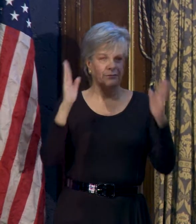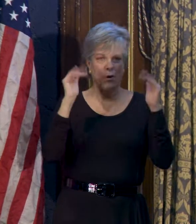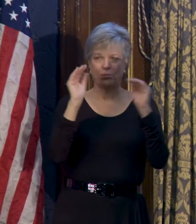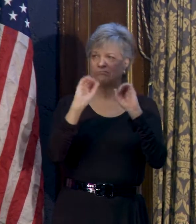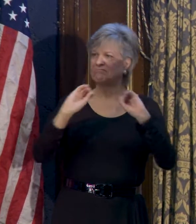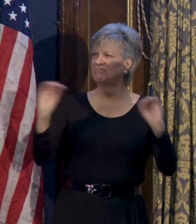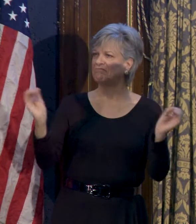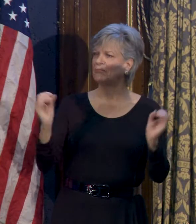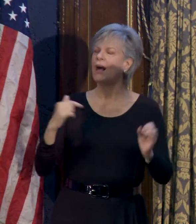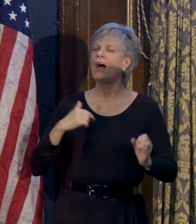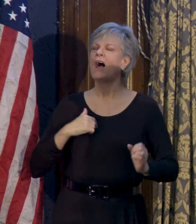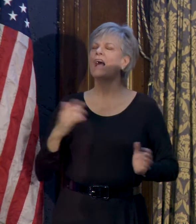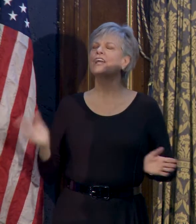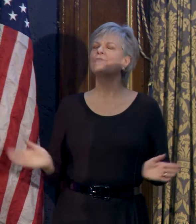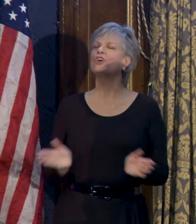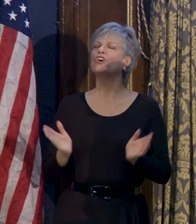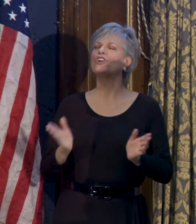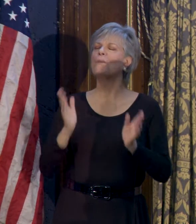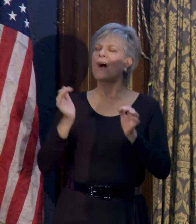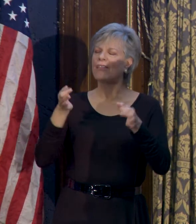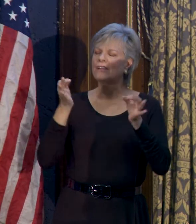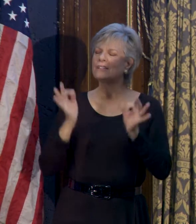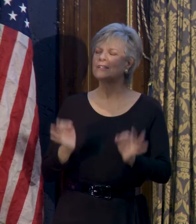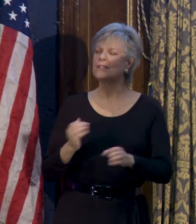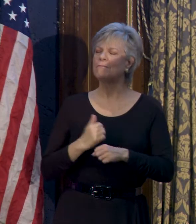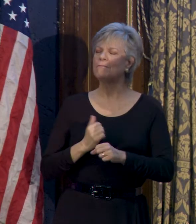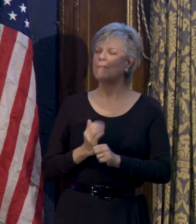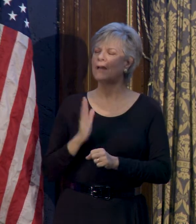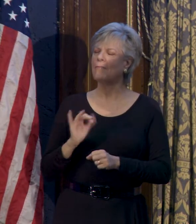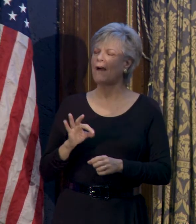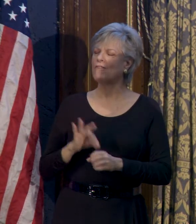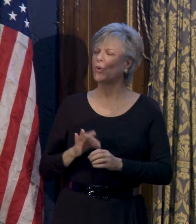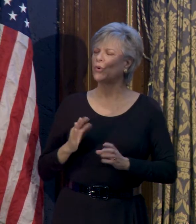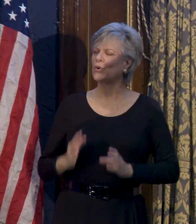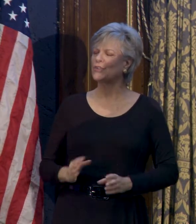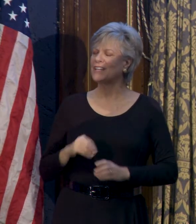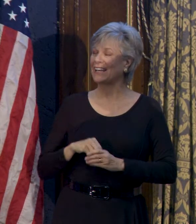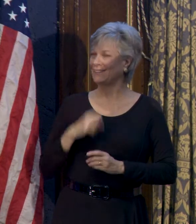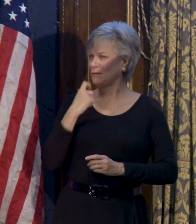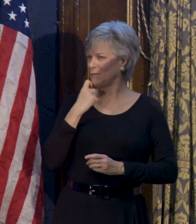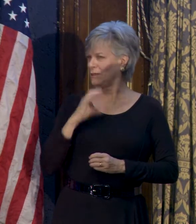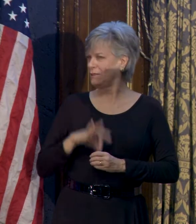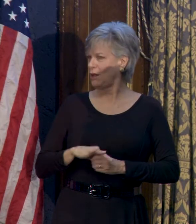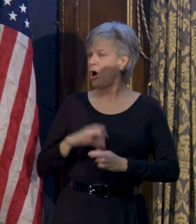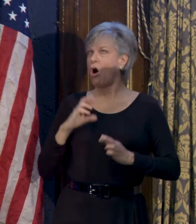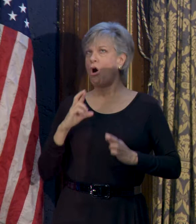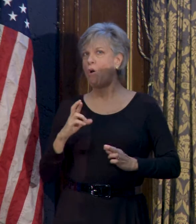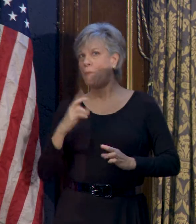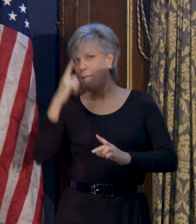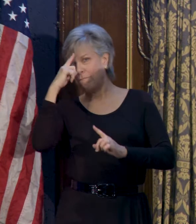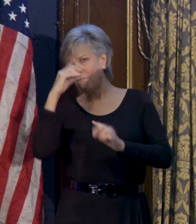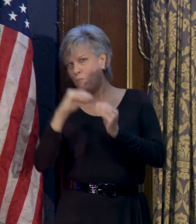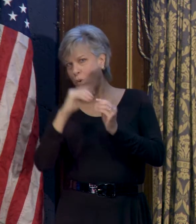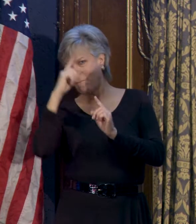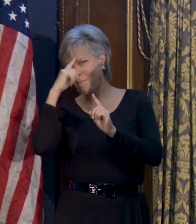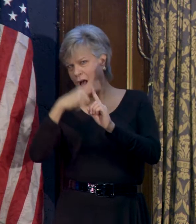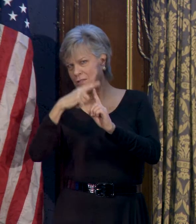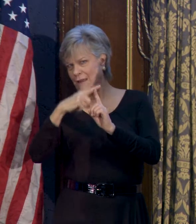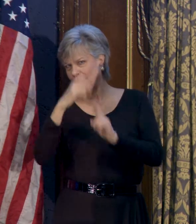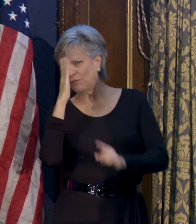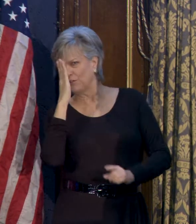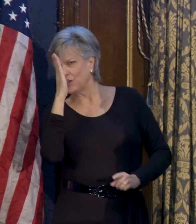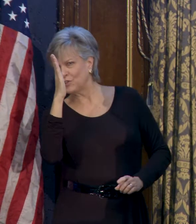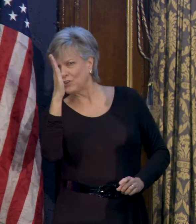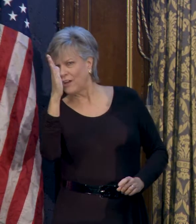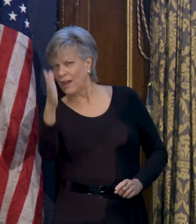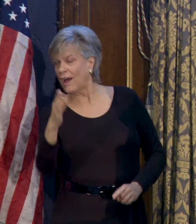I'm encouraged by the decisions recently made by voters and hope this is a sign of better things to come. I